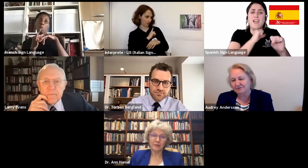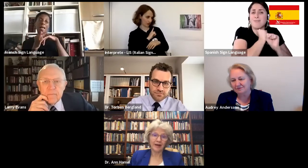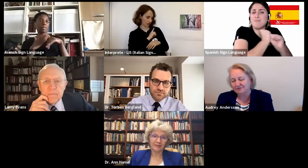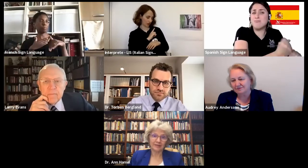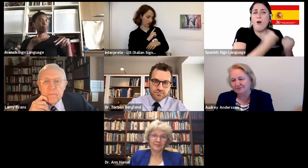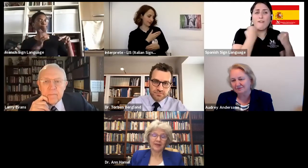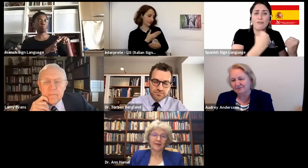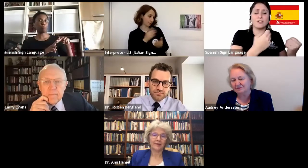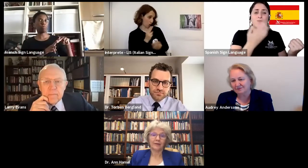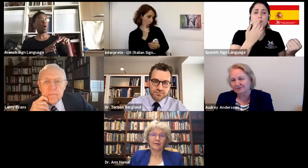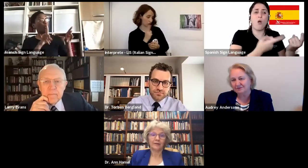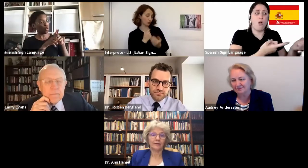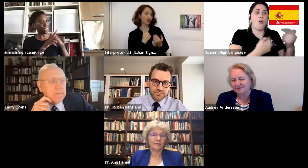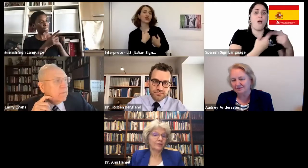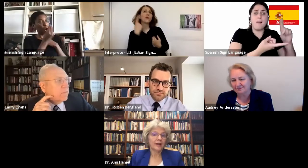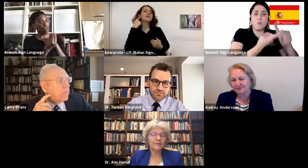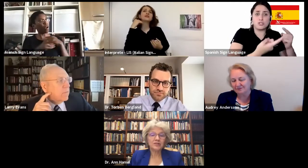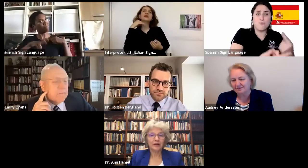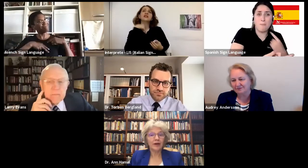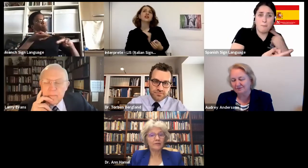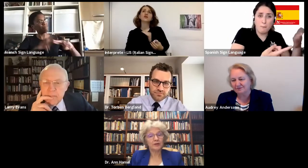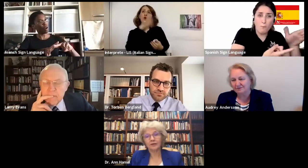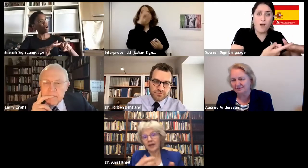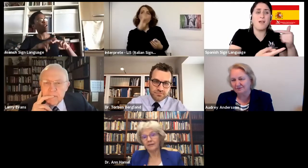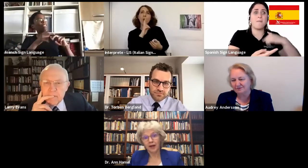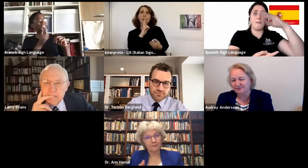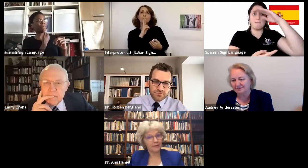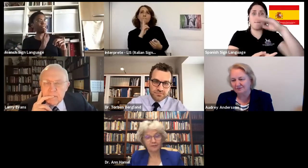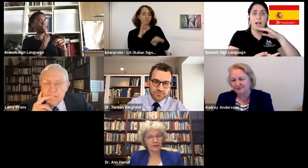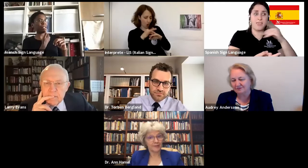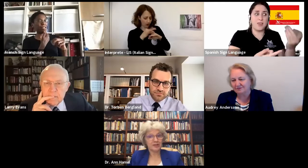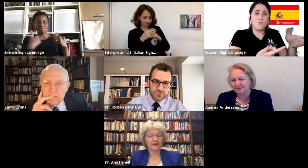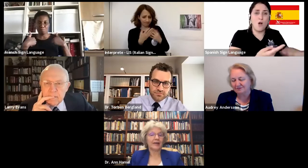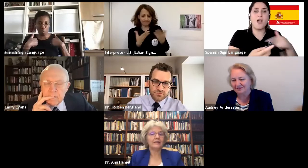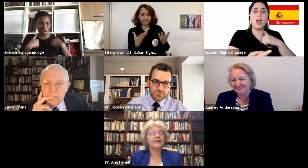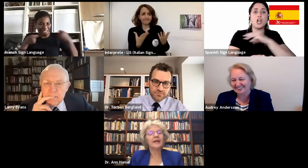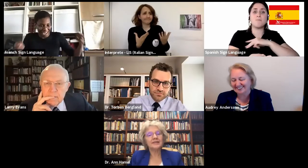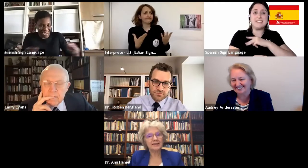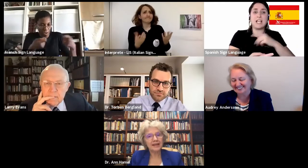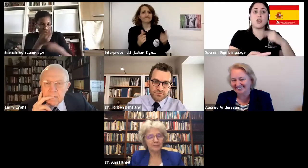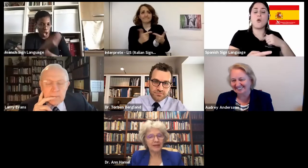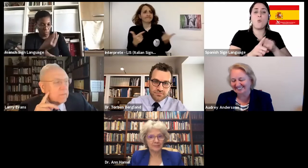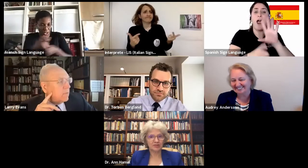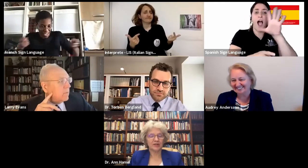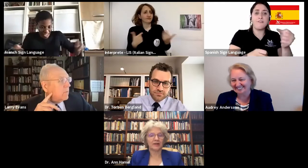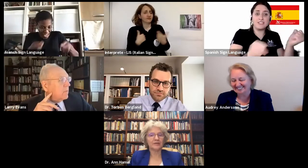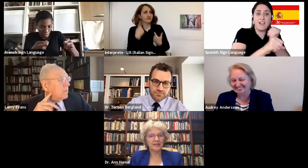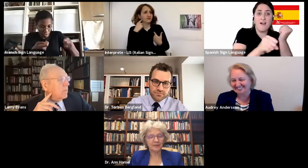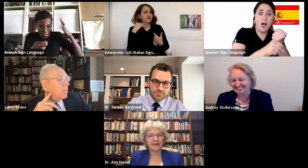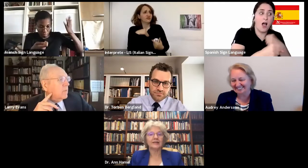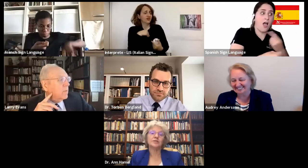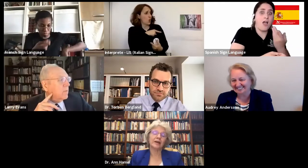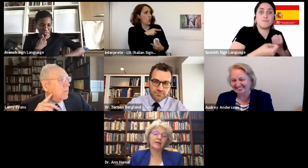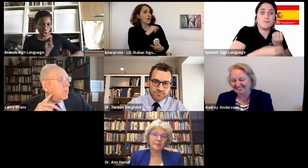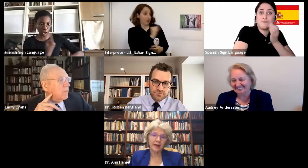missionary wife. No, you're, you're not a missionary wife if you don't have not with a missionary and, and they didn't need me as a missionary. was